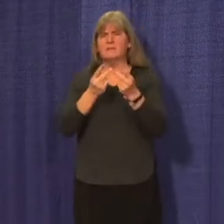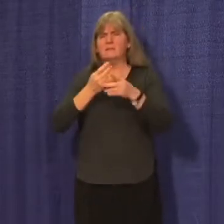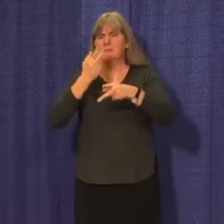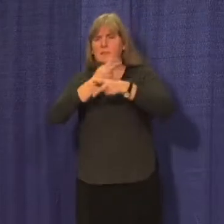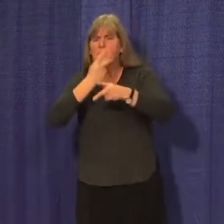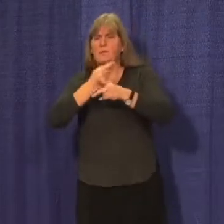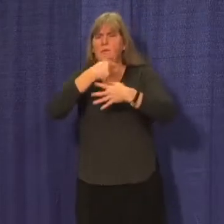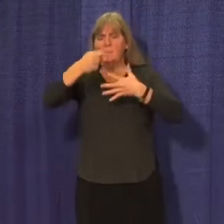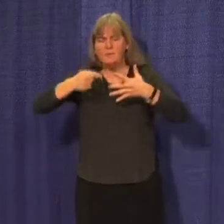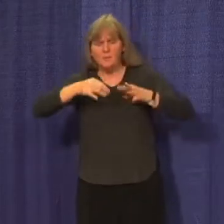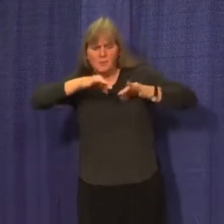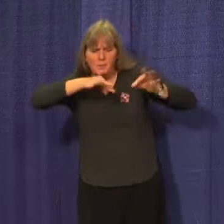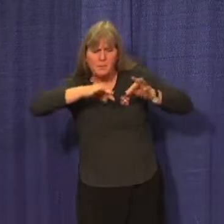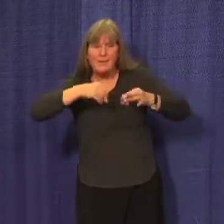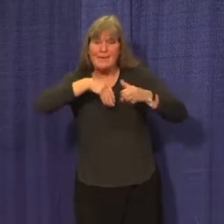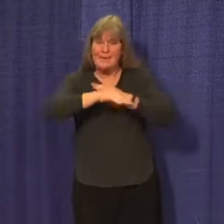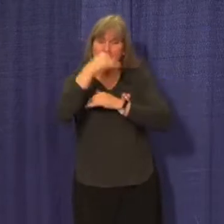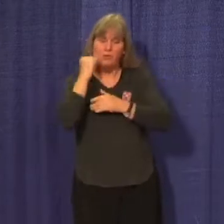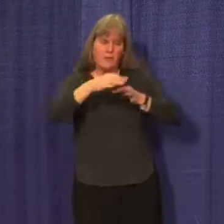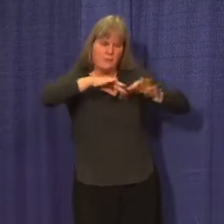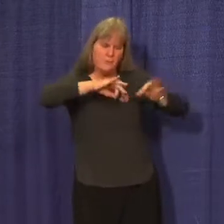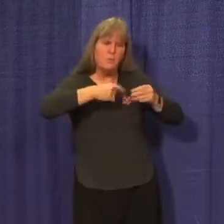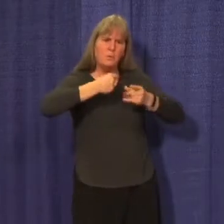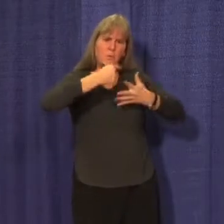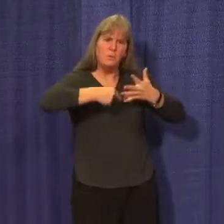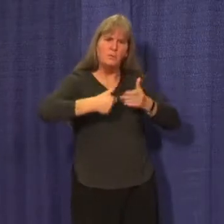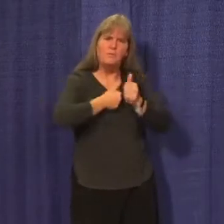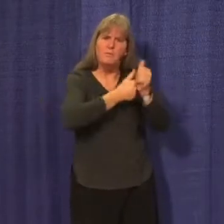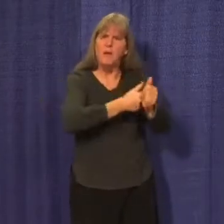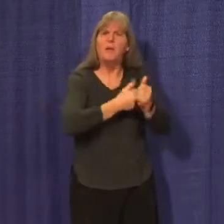protective measures that are in place here in the territory.